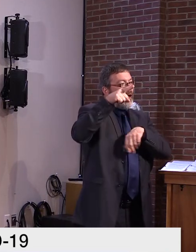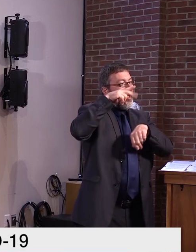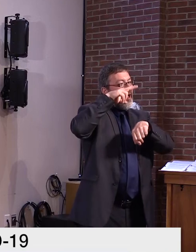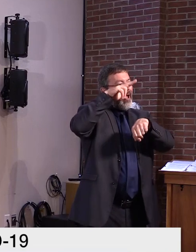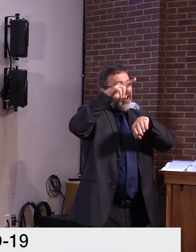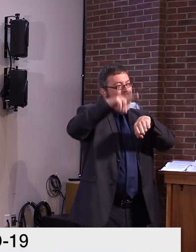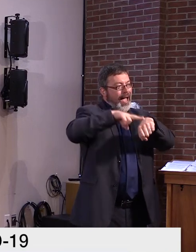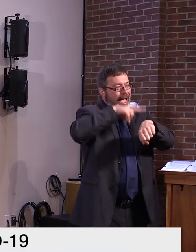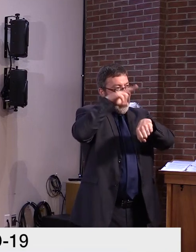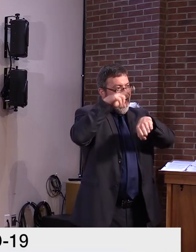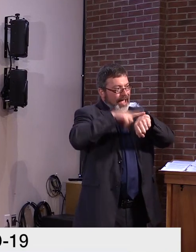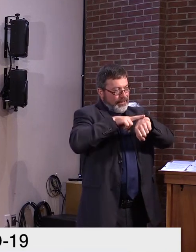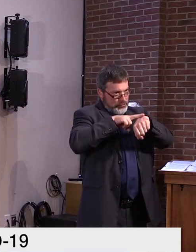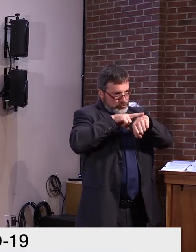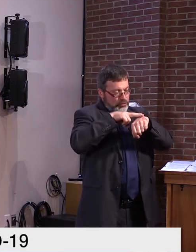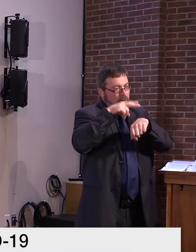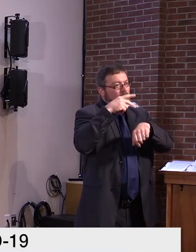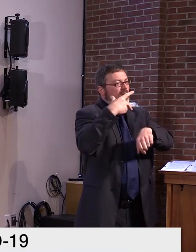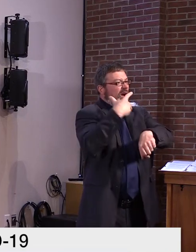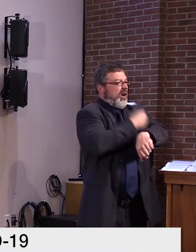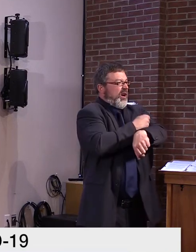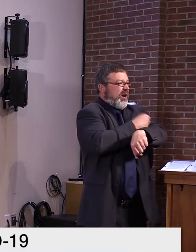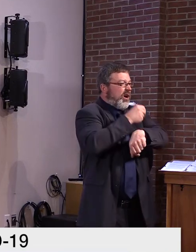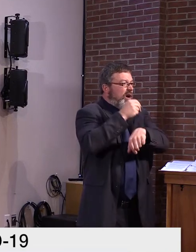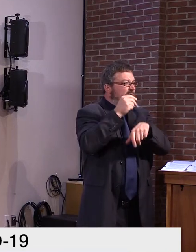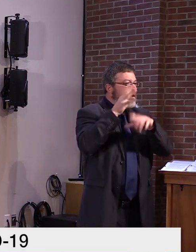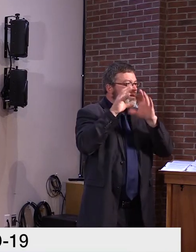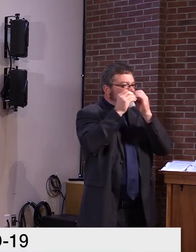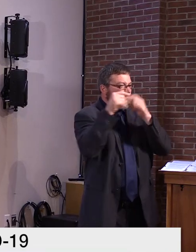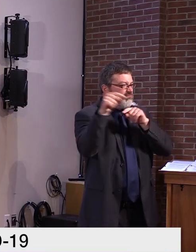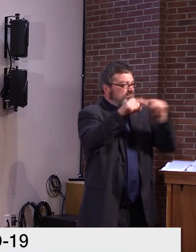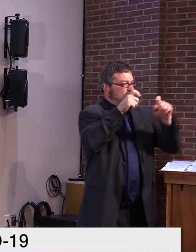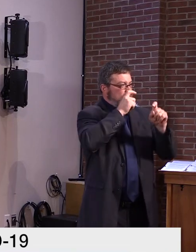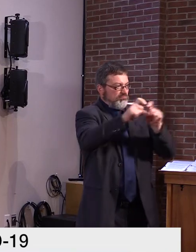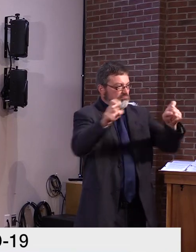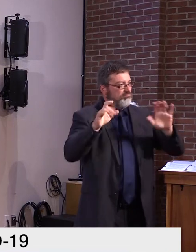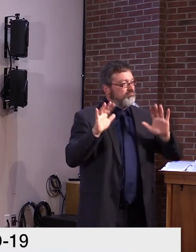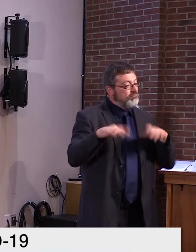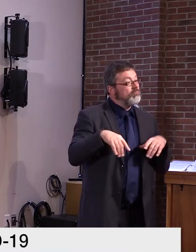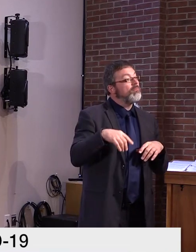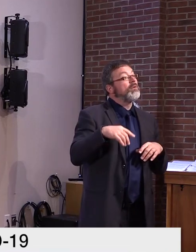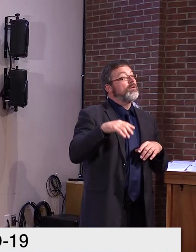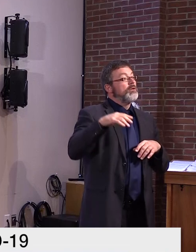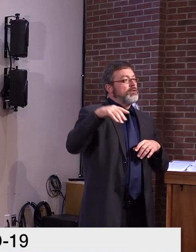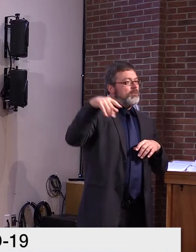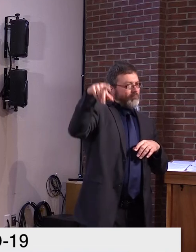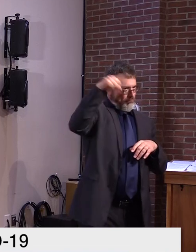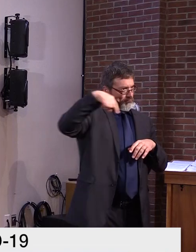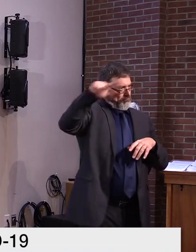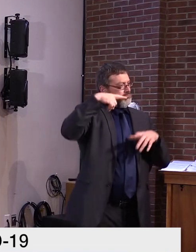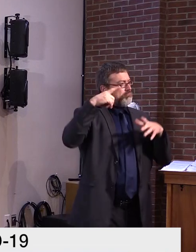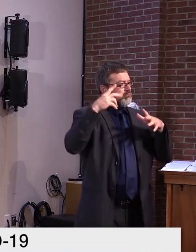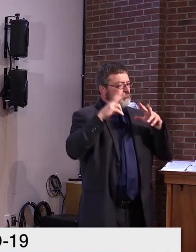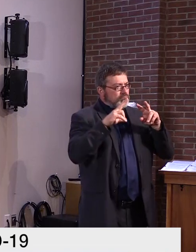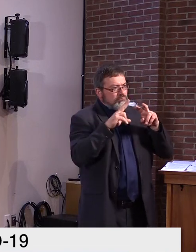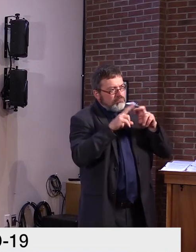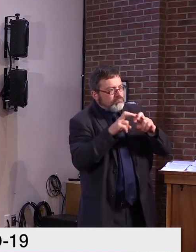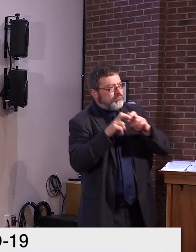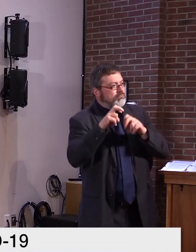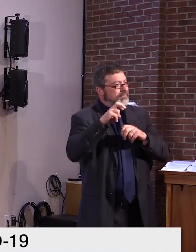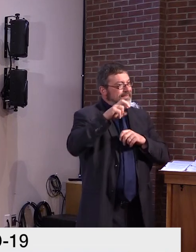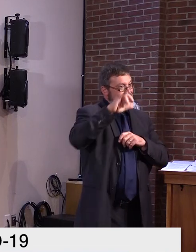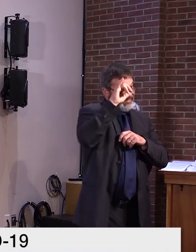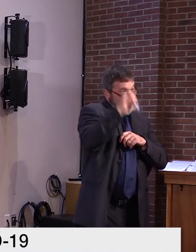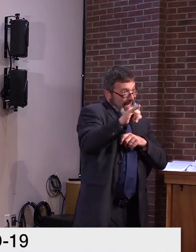available to the public must meet all of the Food and Drug Administration safety standards and be recommended by ASIP,